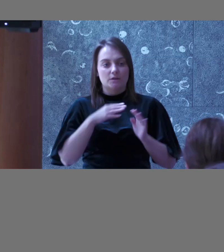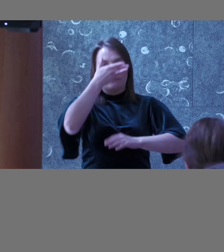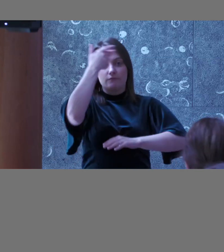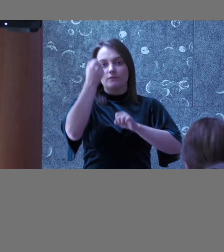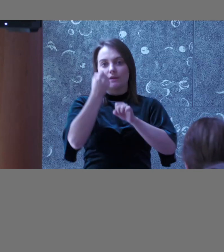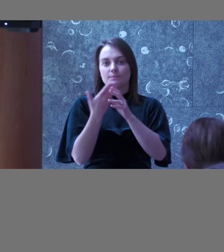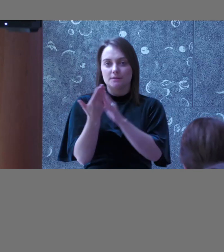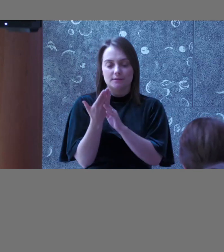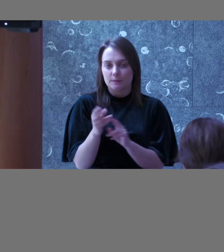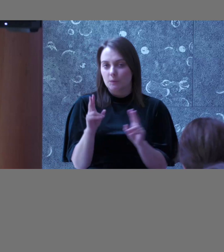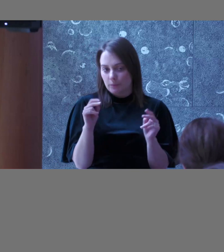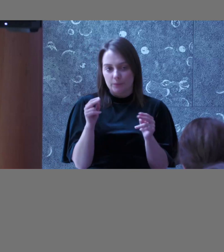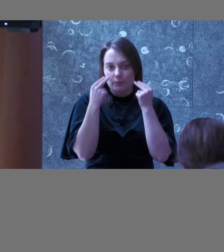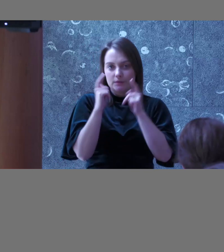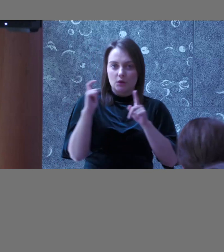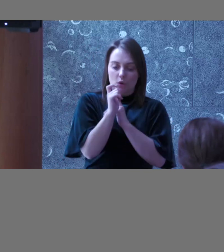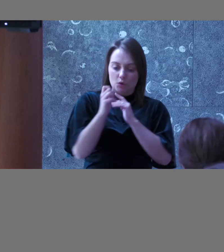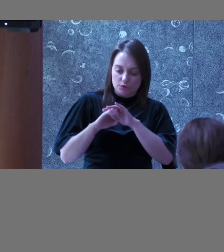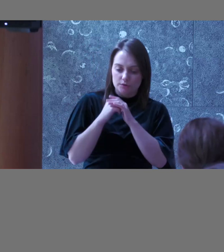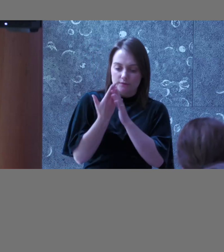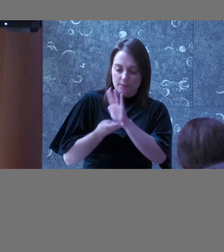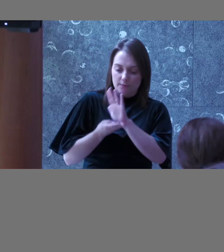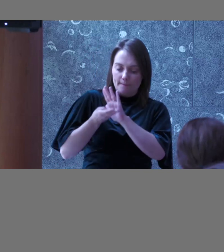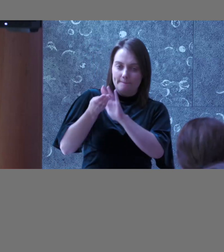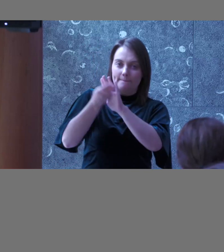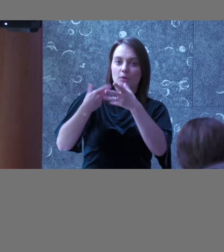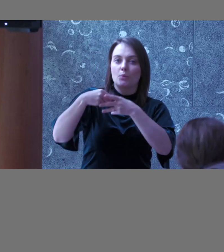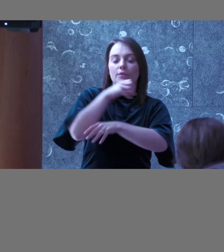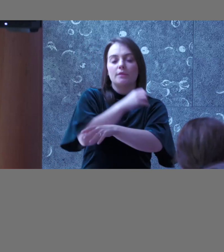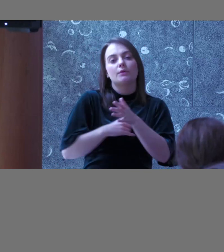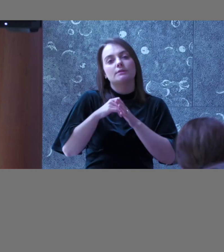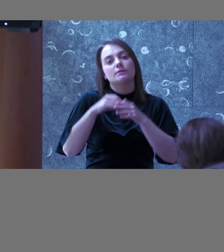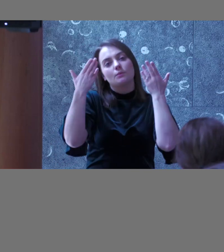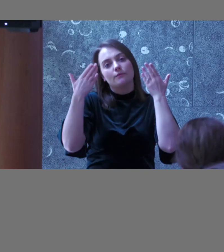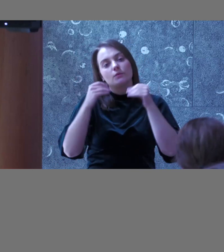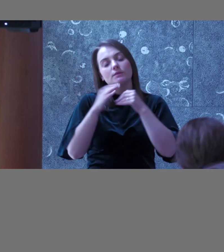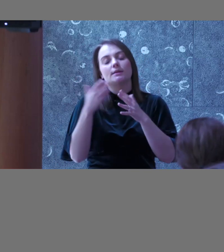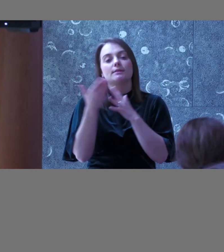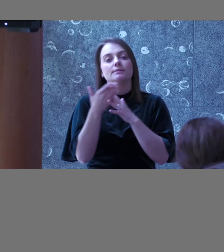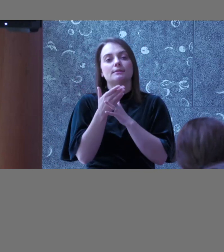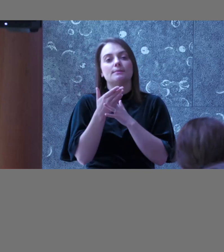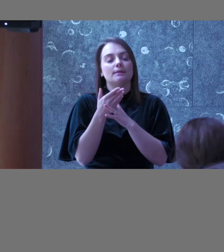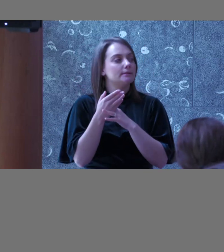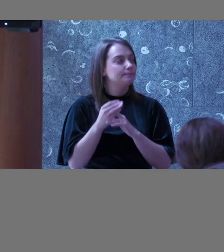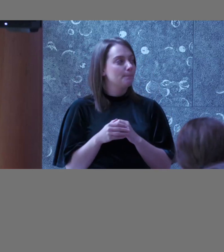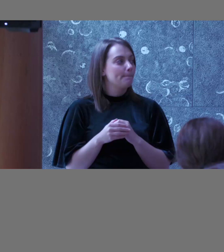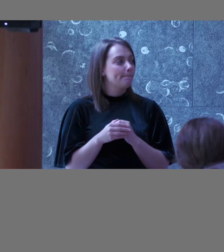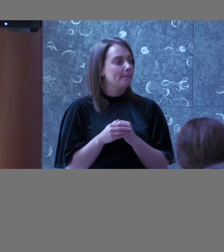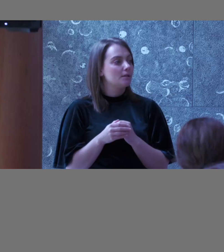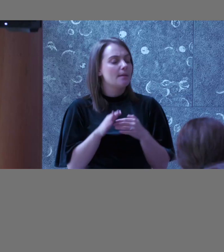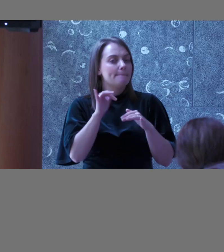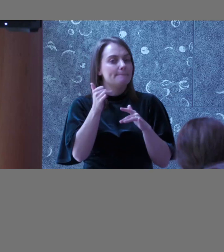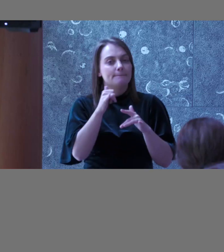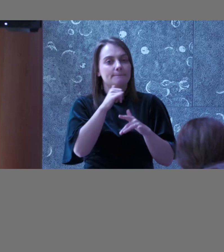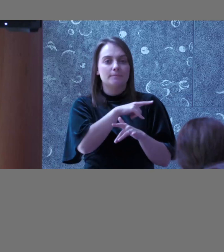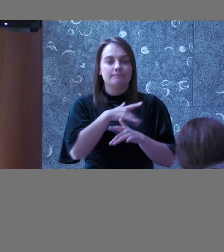outlook of the organization, paying attention to the accessibility matters, and it was probably easier